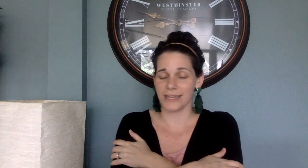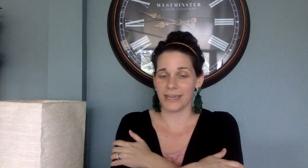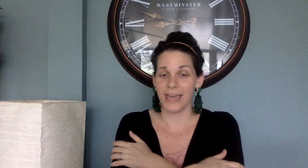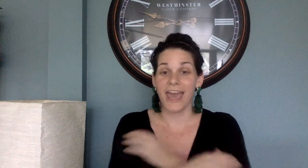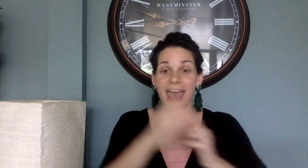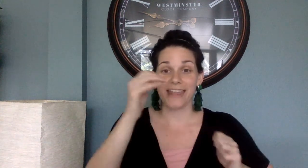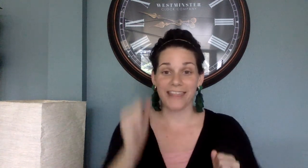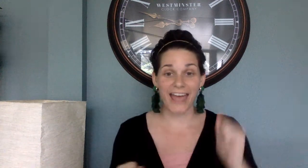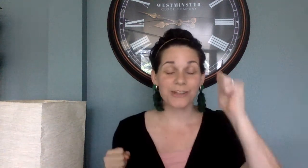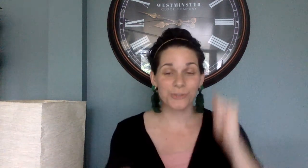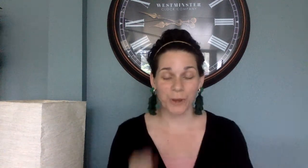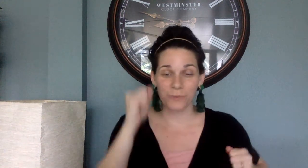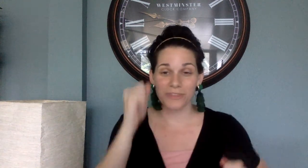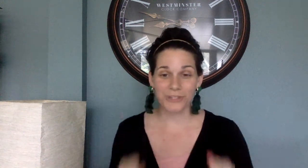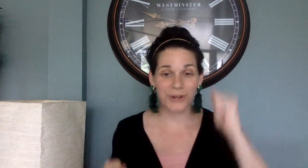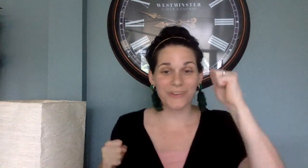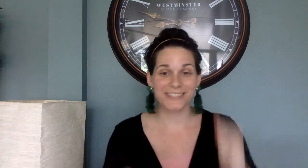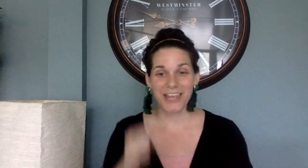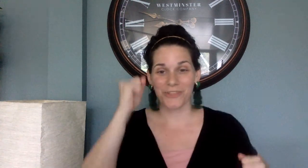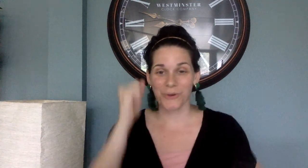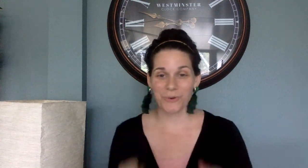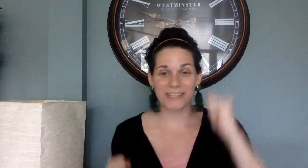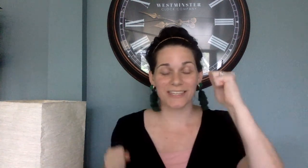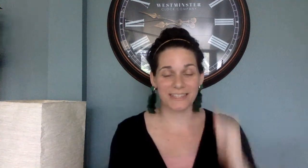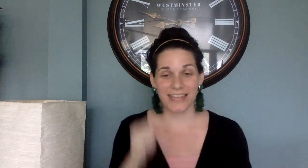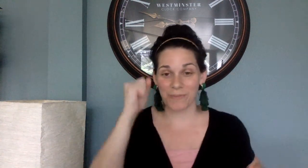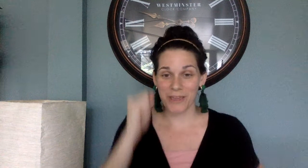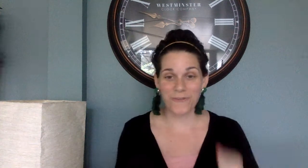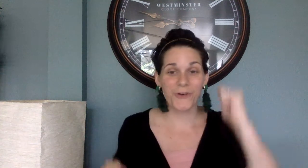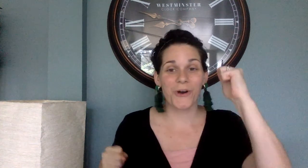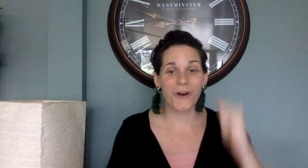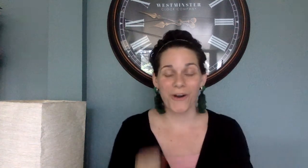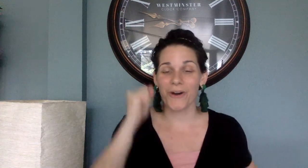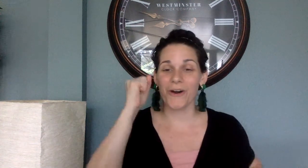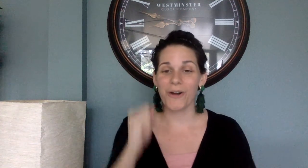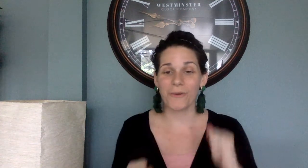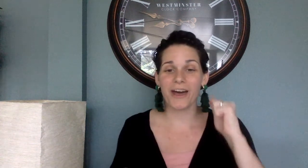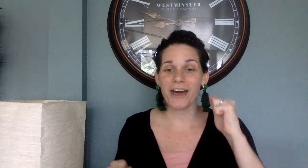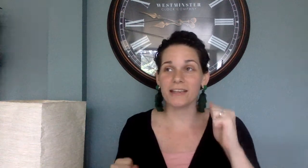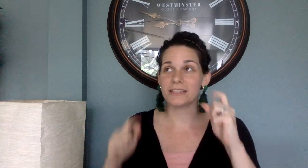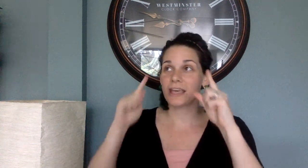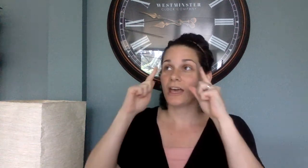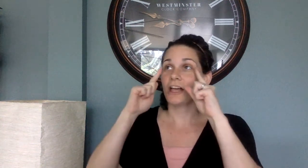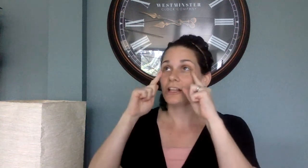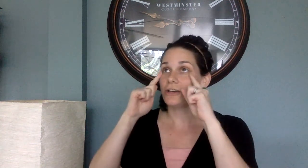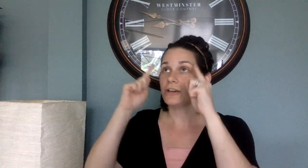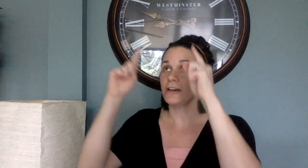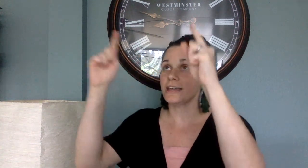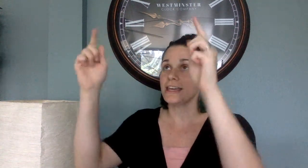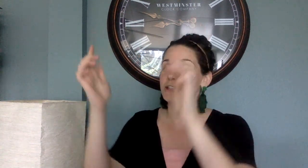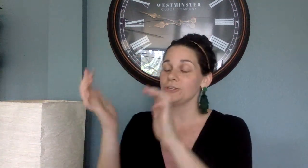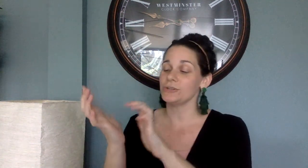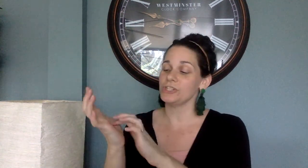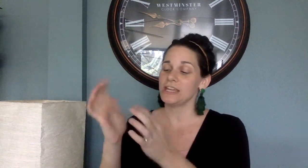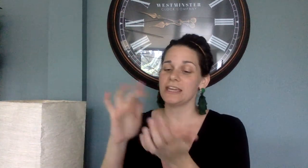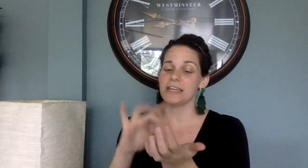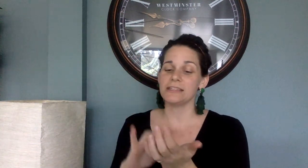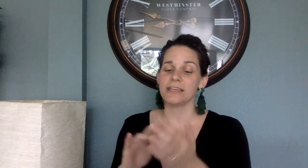And let us run with endurance the race that is set before us, looking to Jesus,